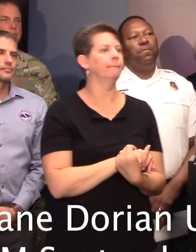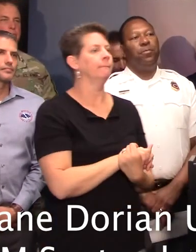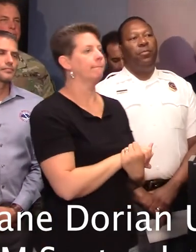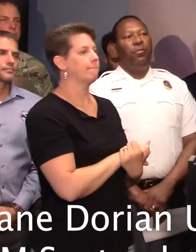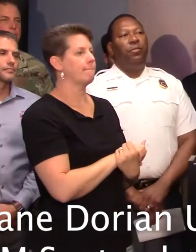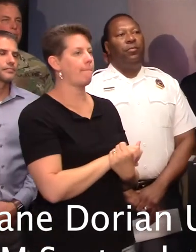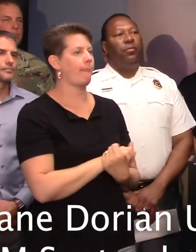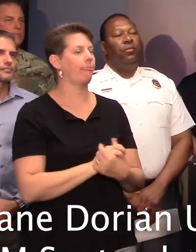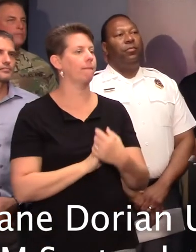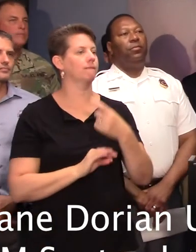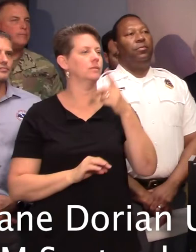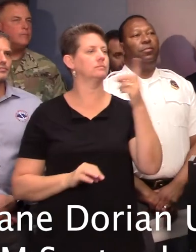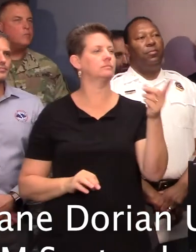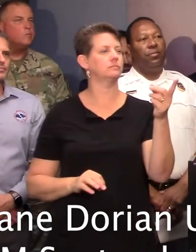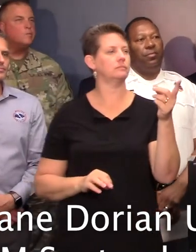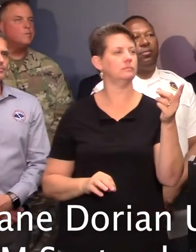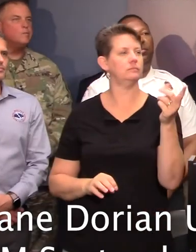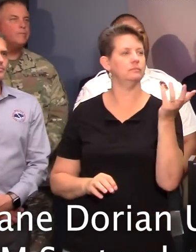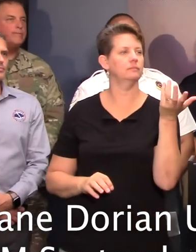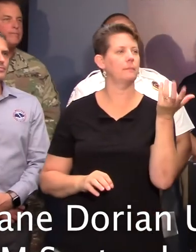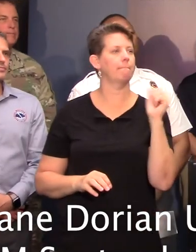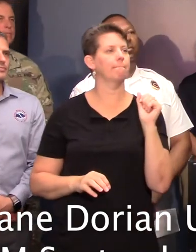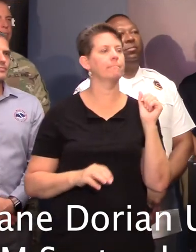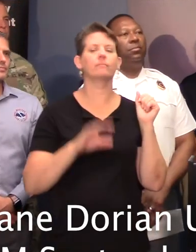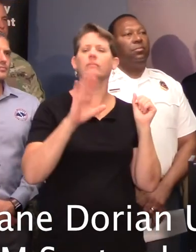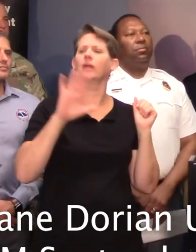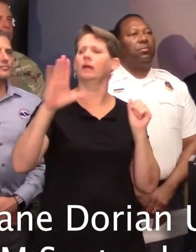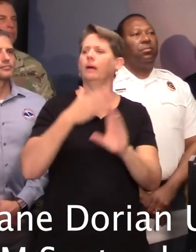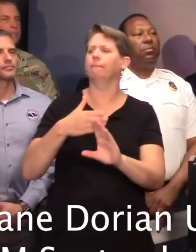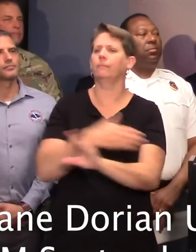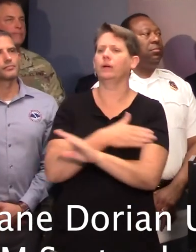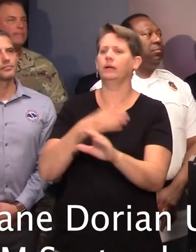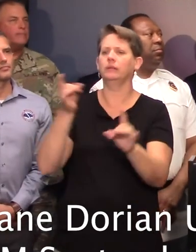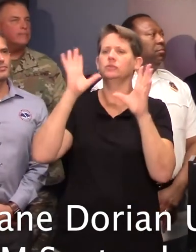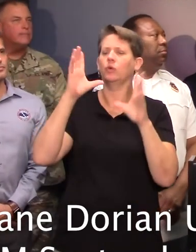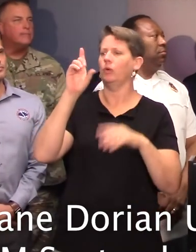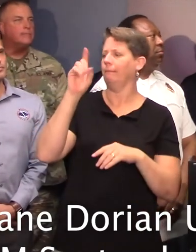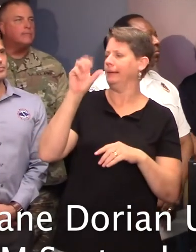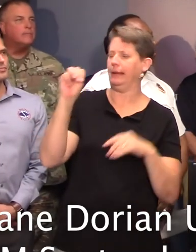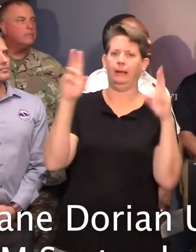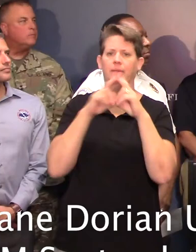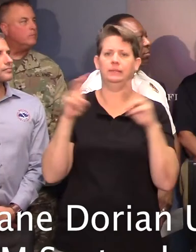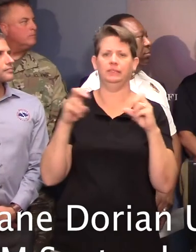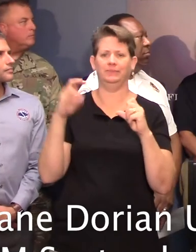More questions? What's included in the pre-storm dam assessments? And if things are not up to par, how do you guys address that?